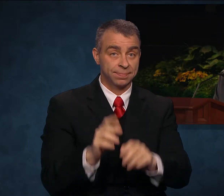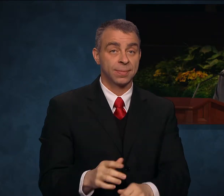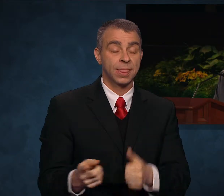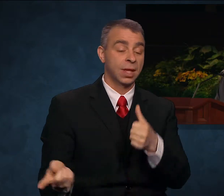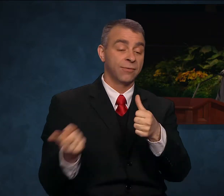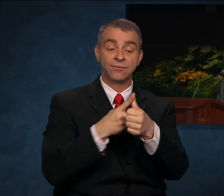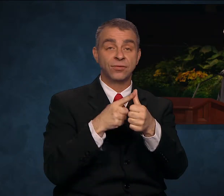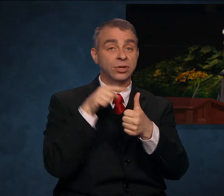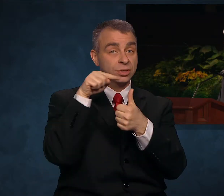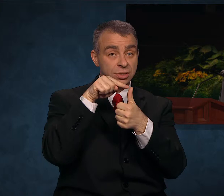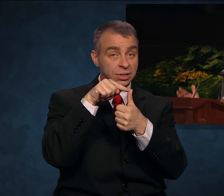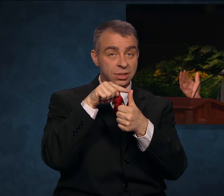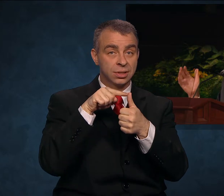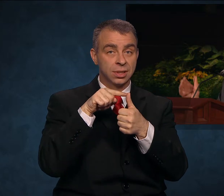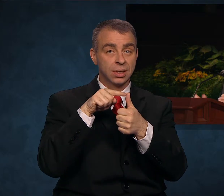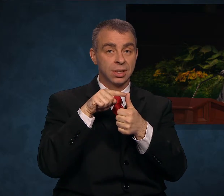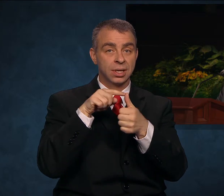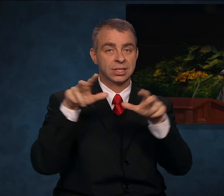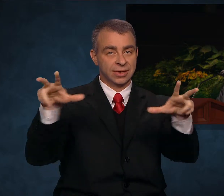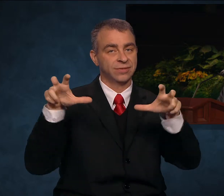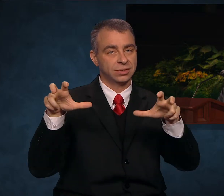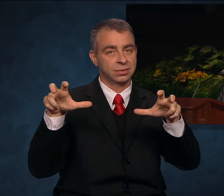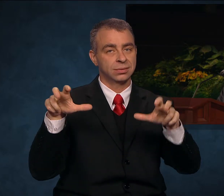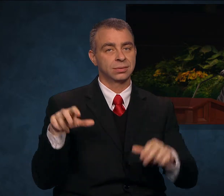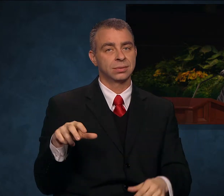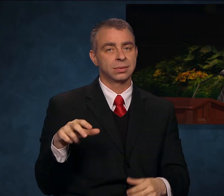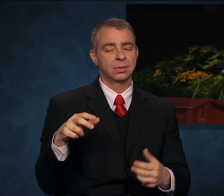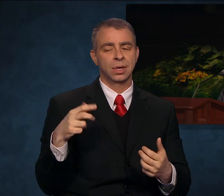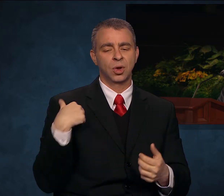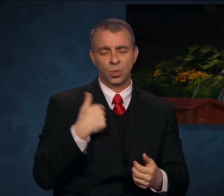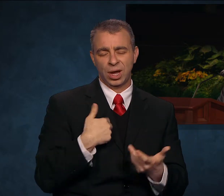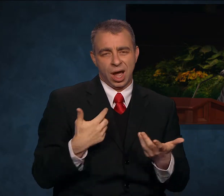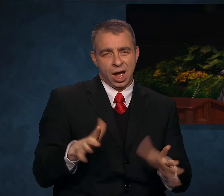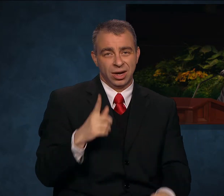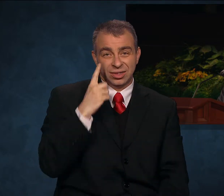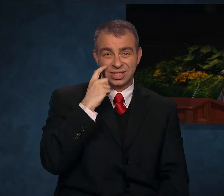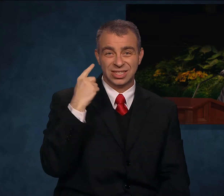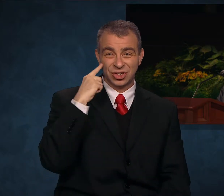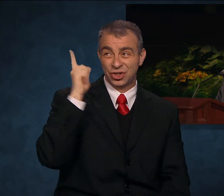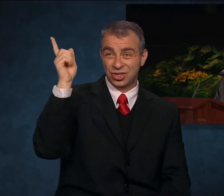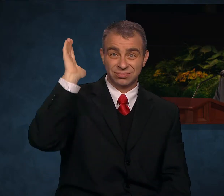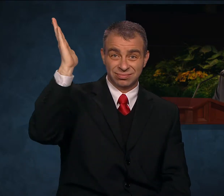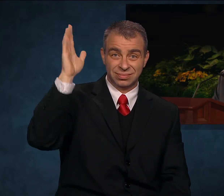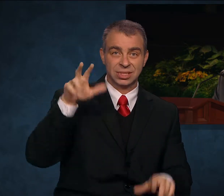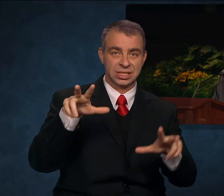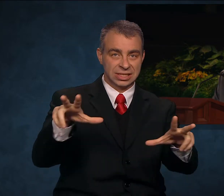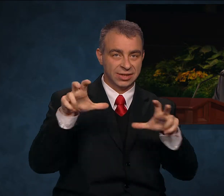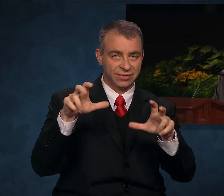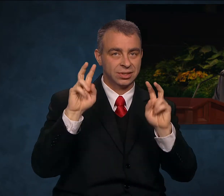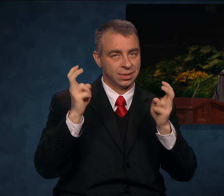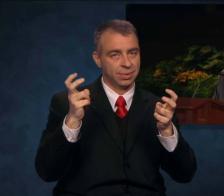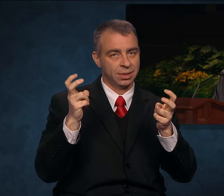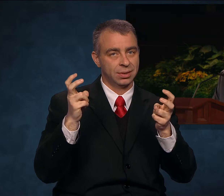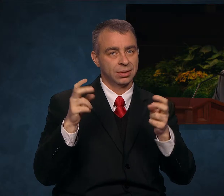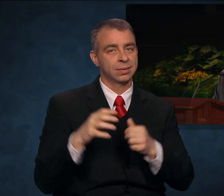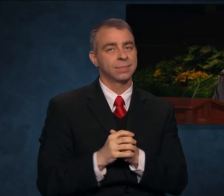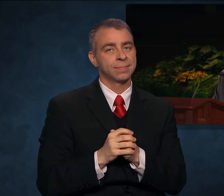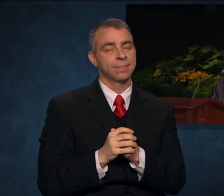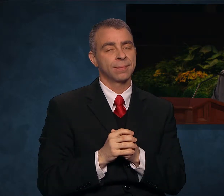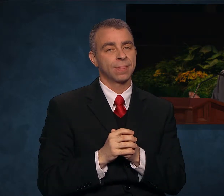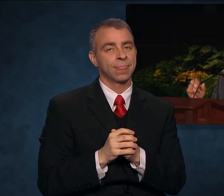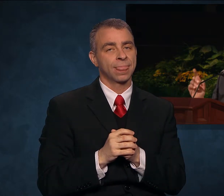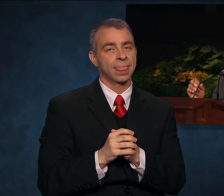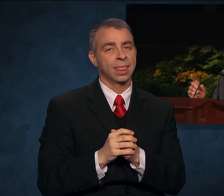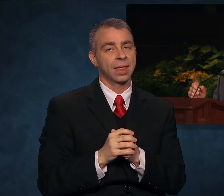First, selfishness. And we have heard about selfishness tonight already. Selfishness. Those